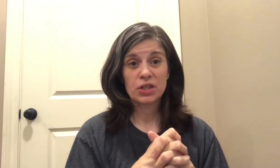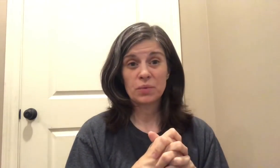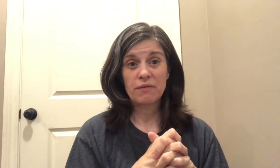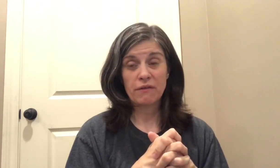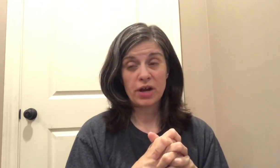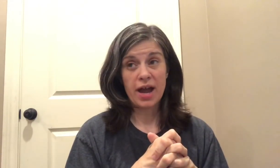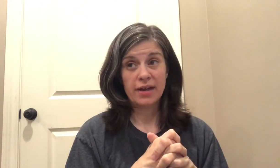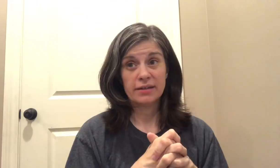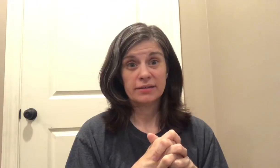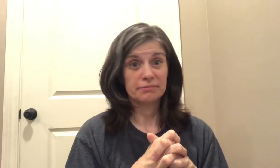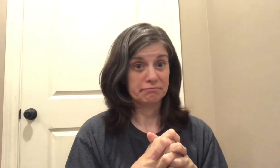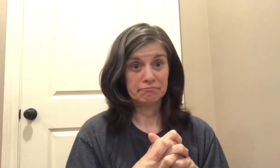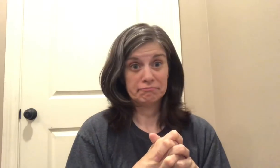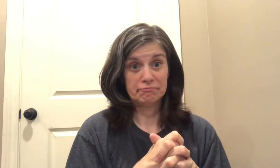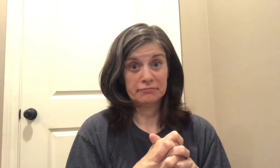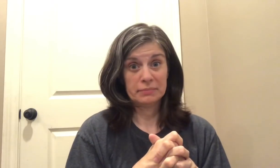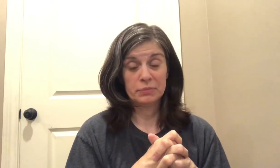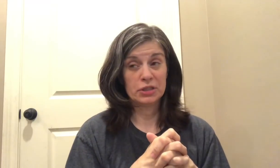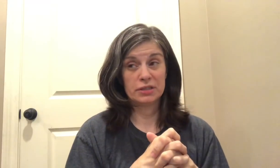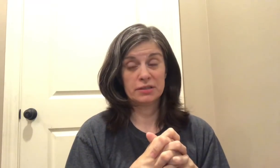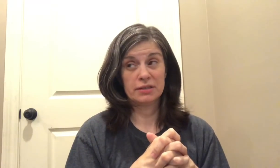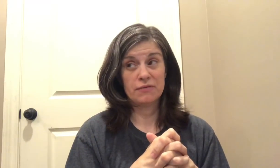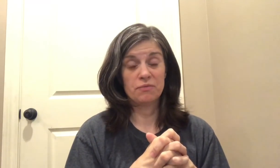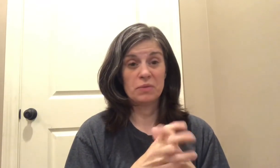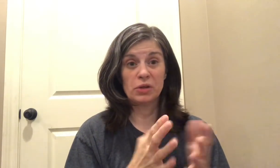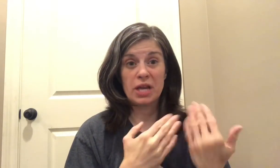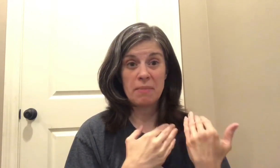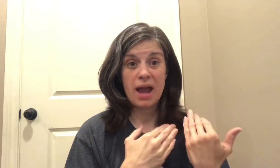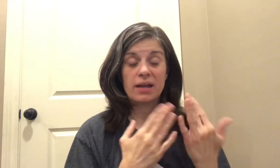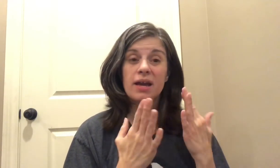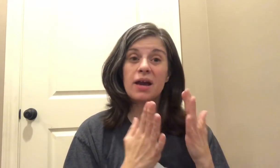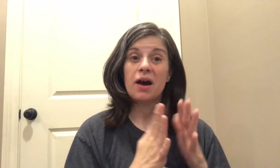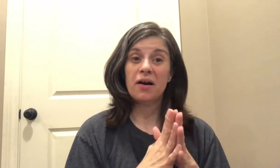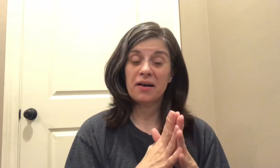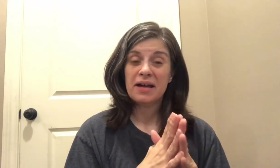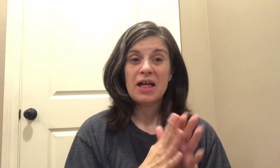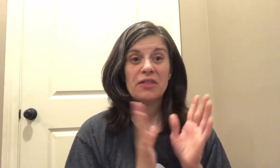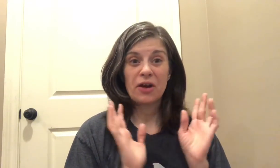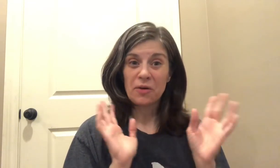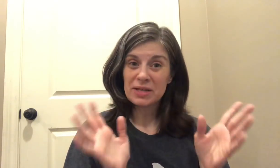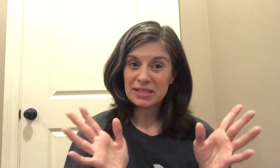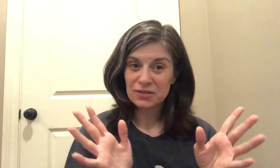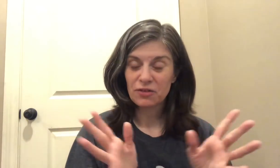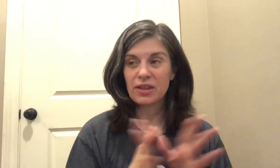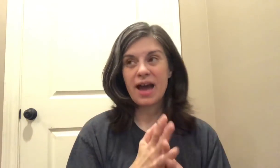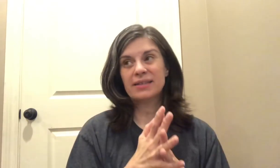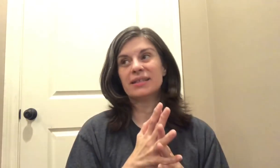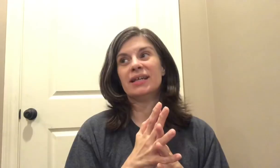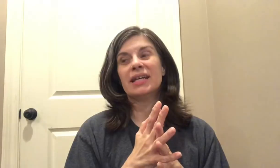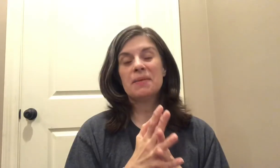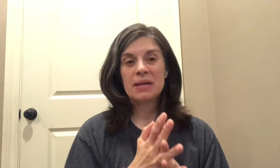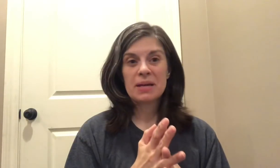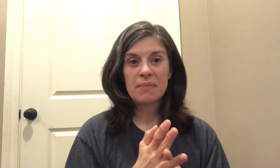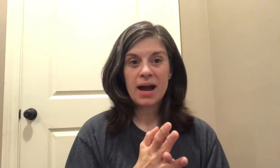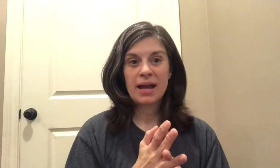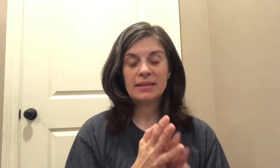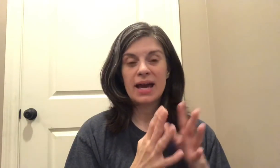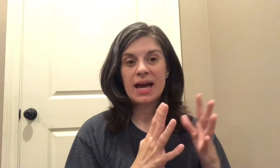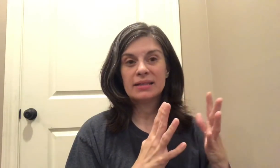year we've ever had just if looking back huh there are reasons for that keeping in mind that